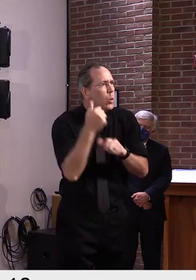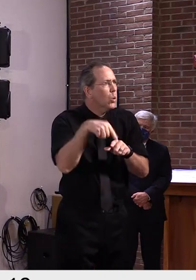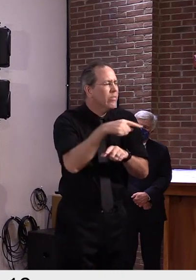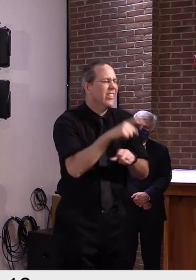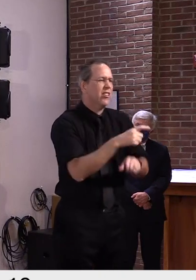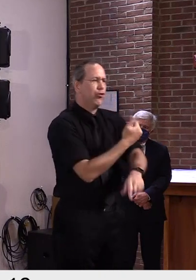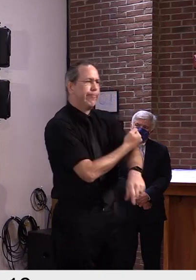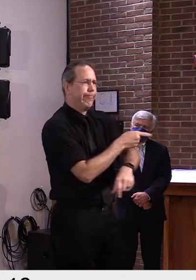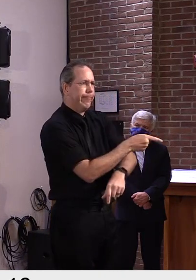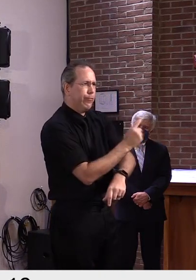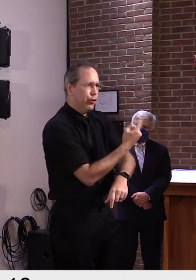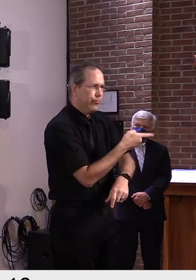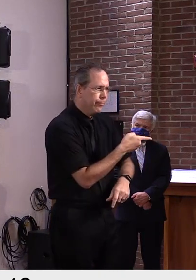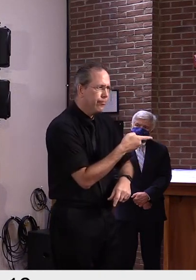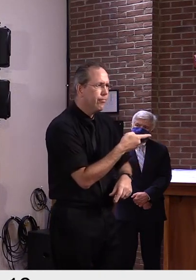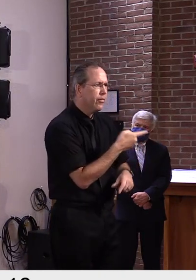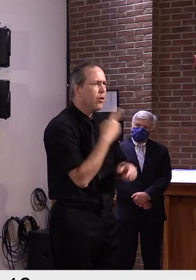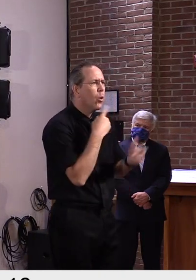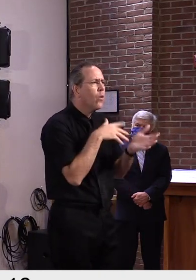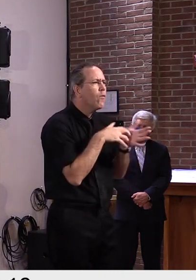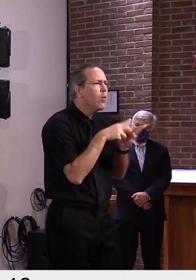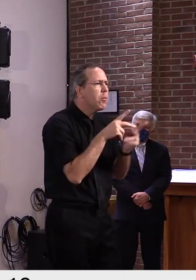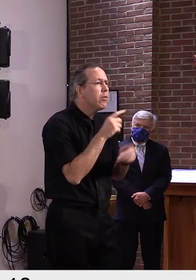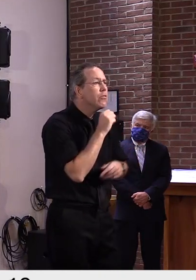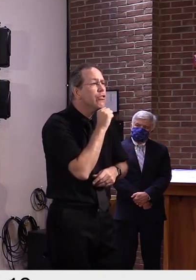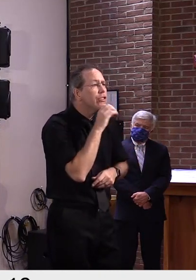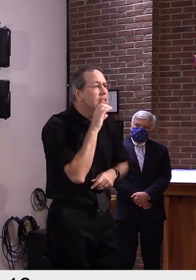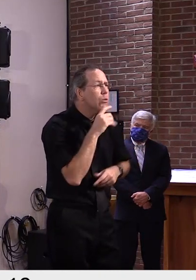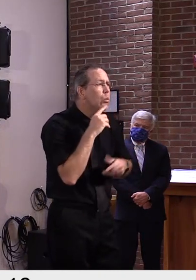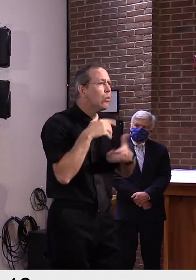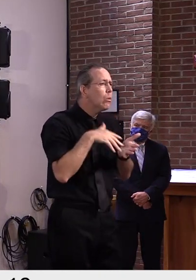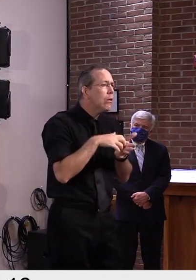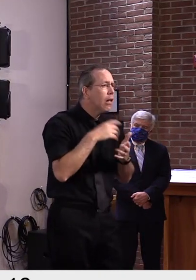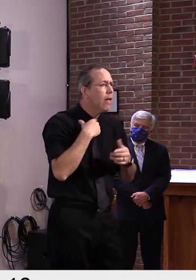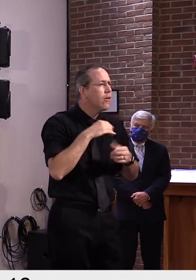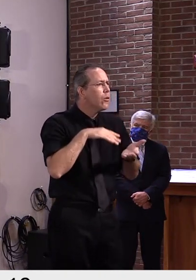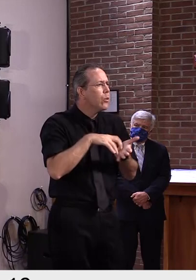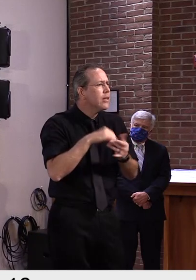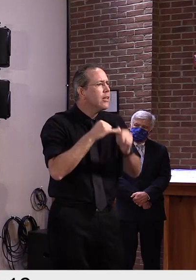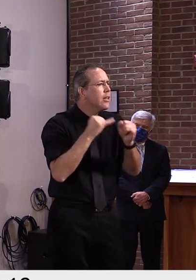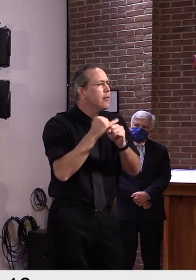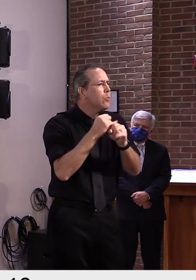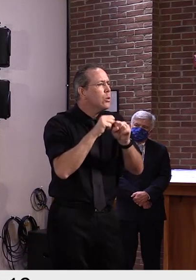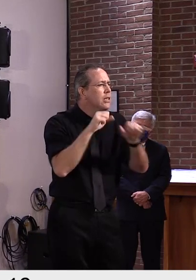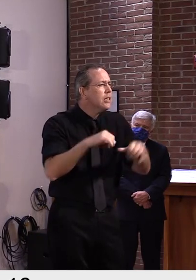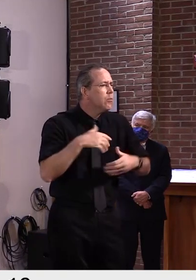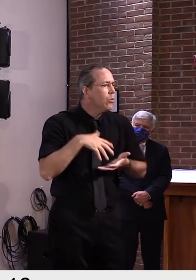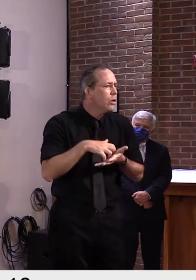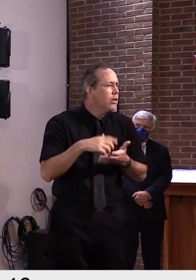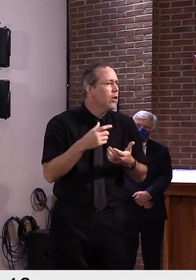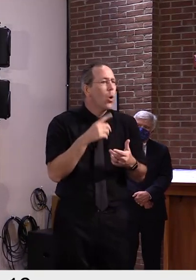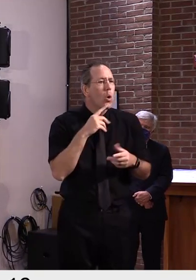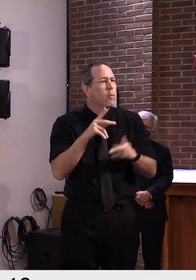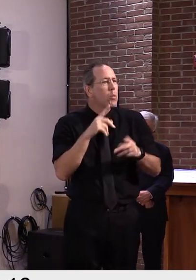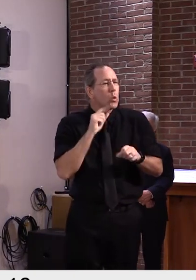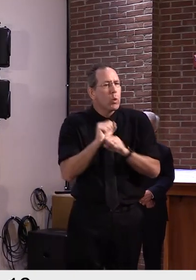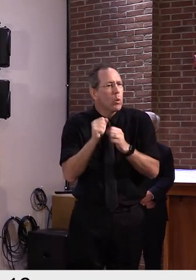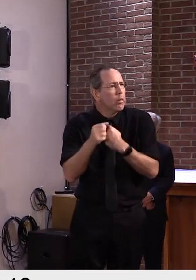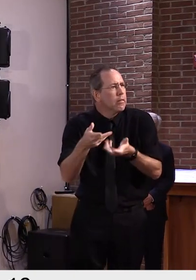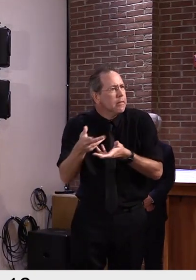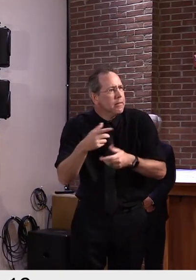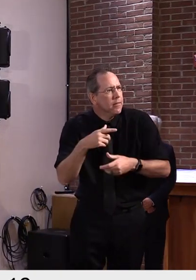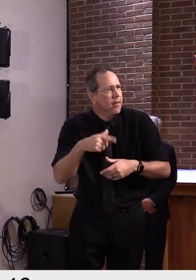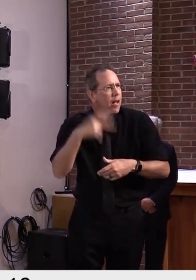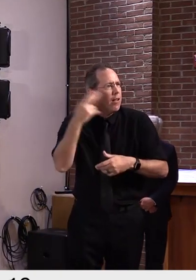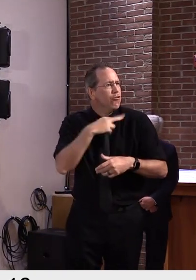groups, which of course include people of certain ages, people with certain underlying, uh, chronic